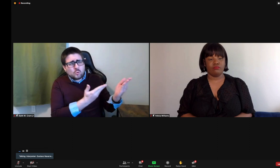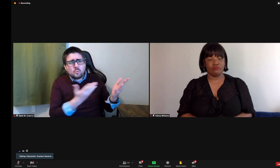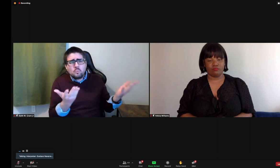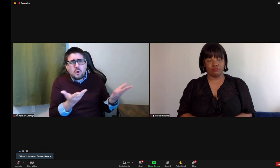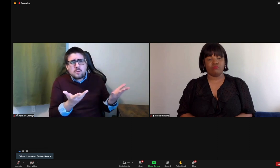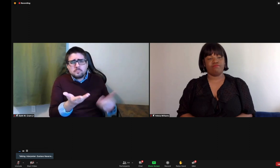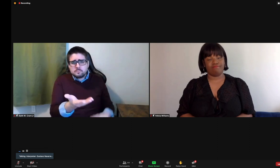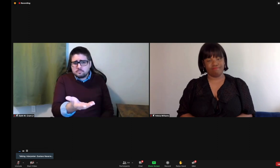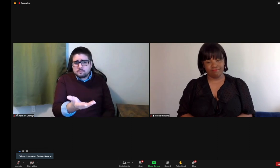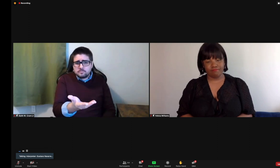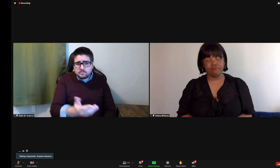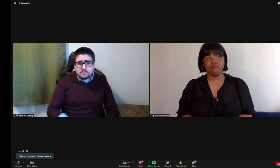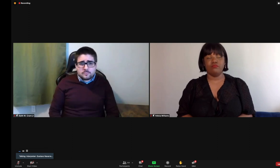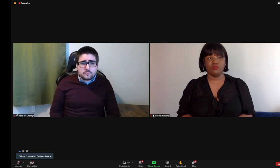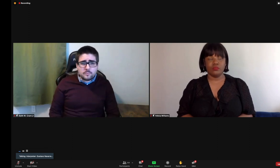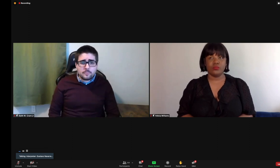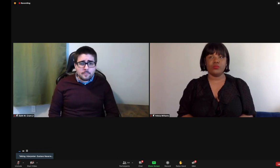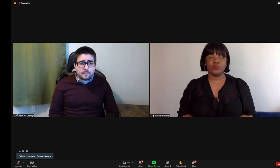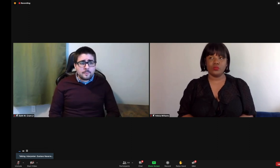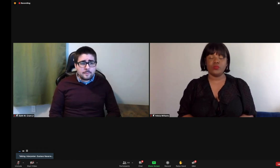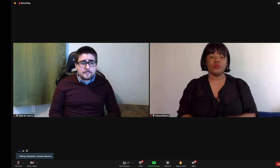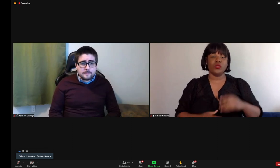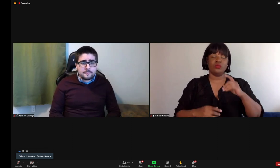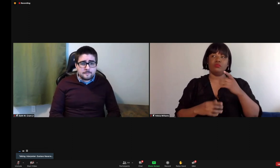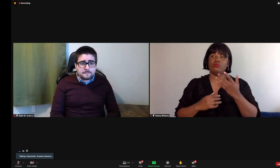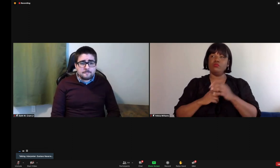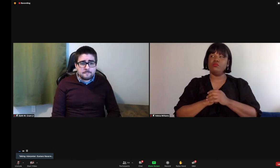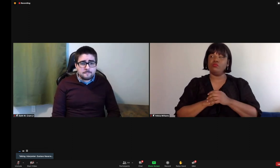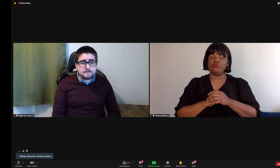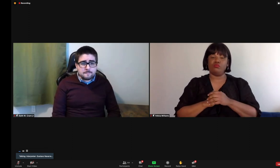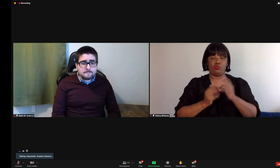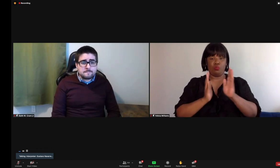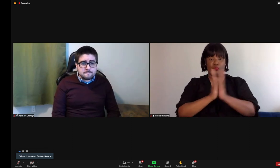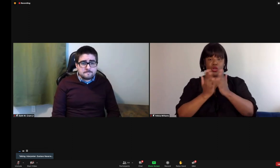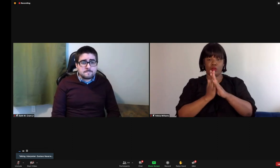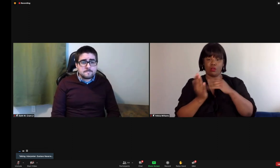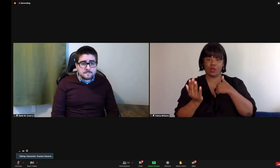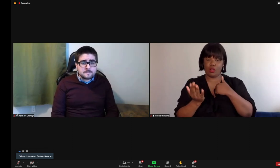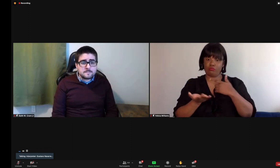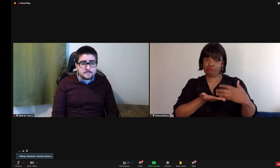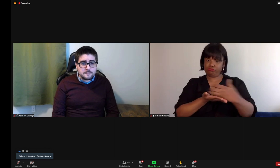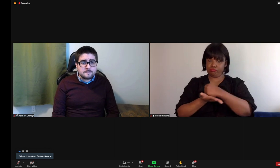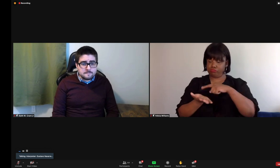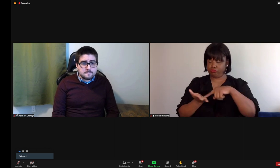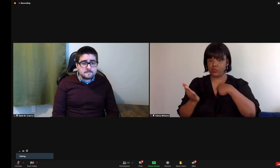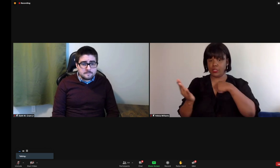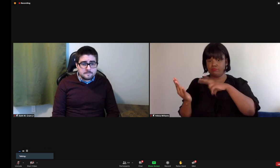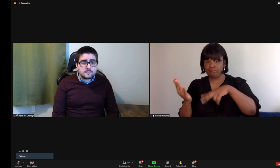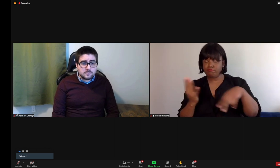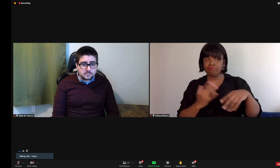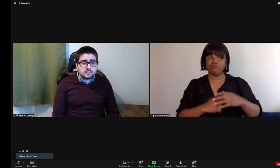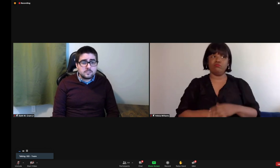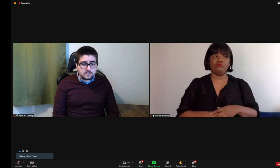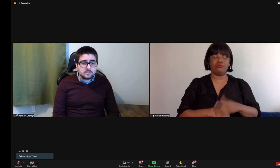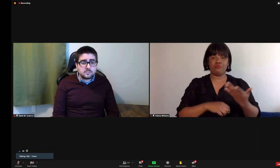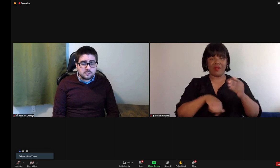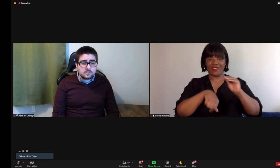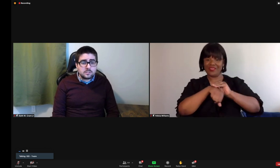deaf cultural content type of productions? What advice do you have for them? Well, from the books that I was able to